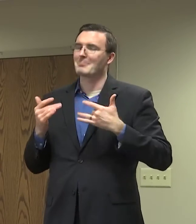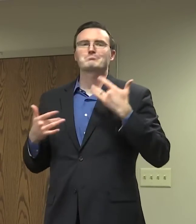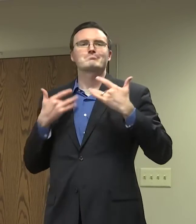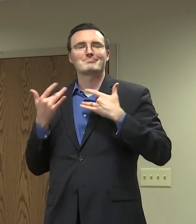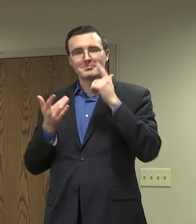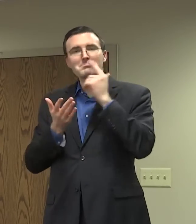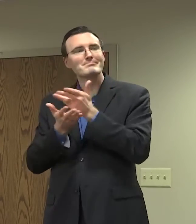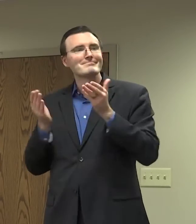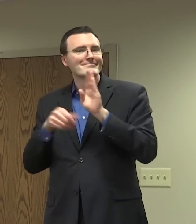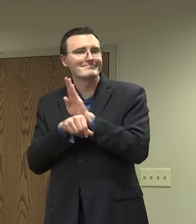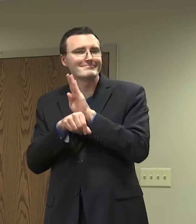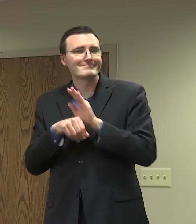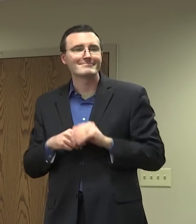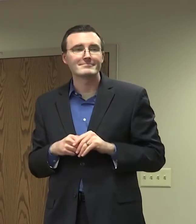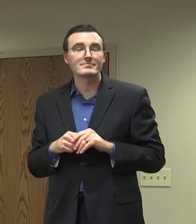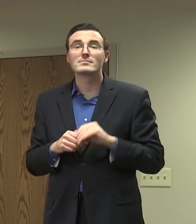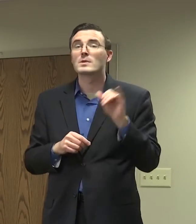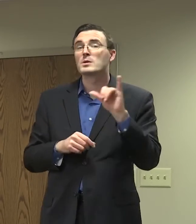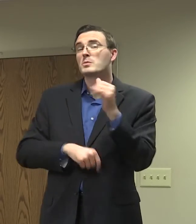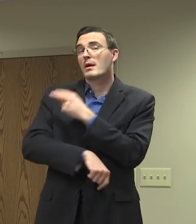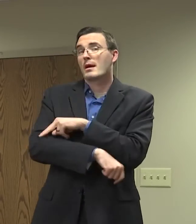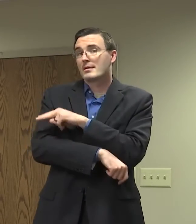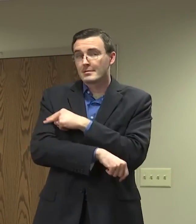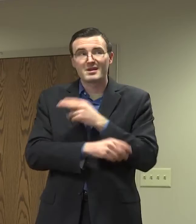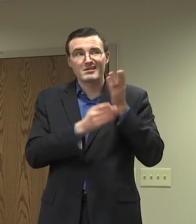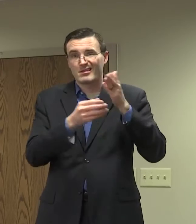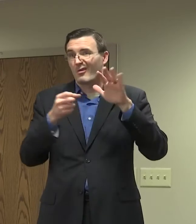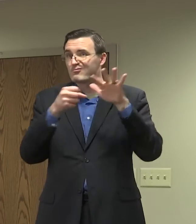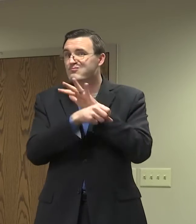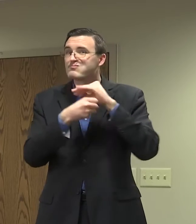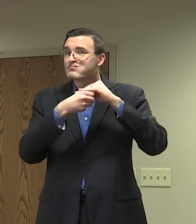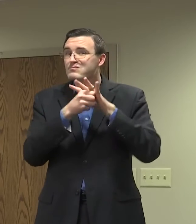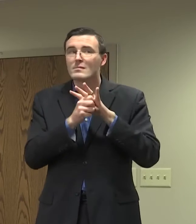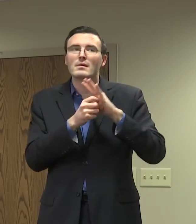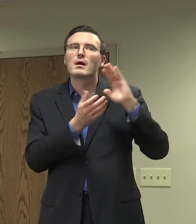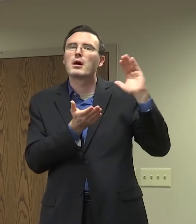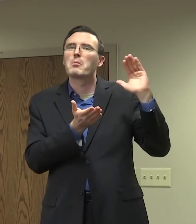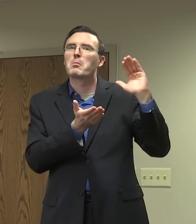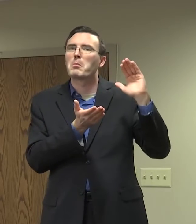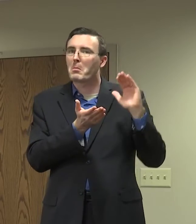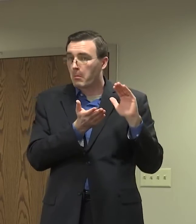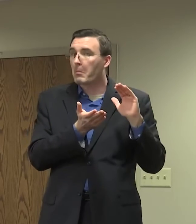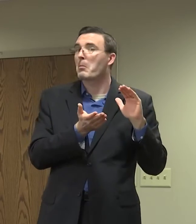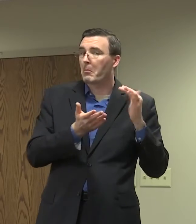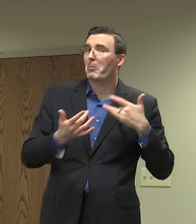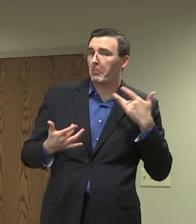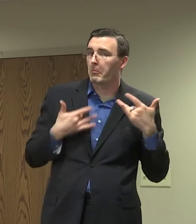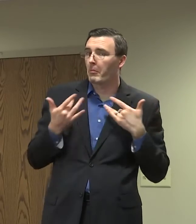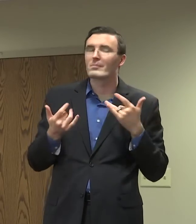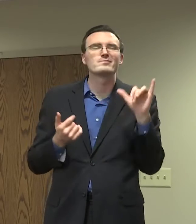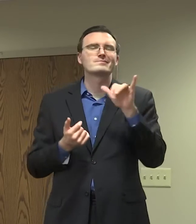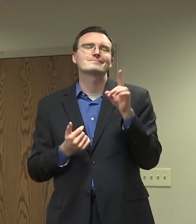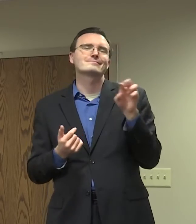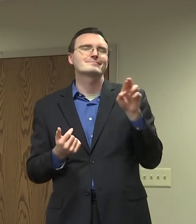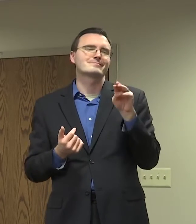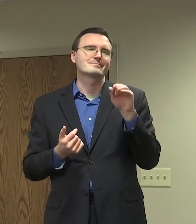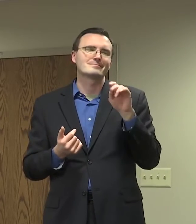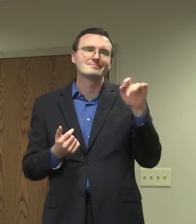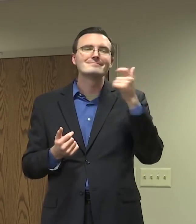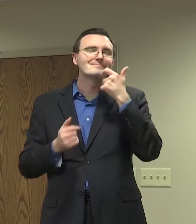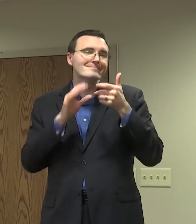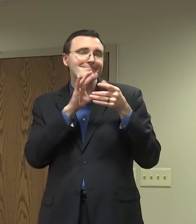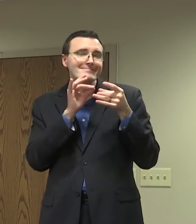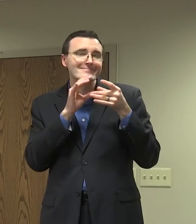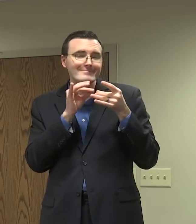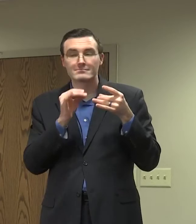COVID-19 patients being served in our hospitals. And as Dr. Martell just mentioned, now more than 15,000